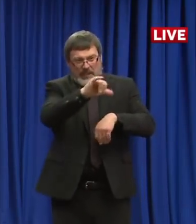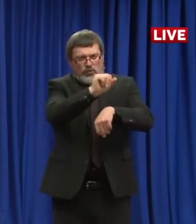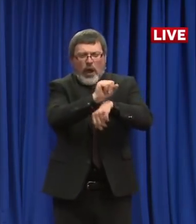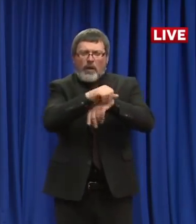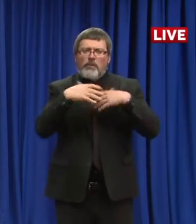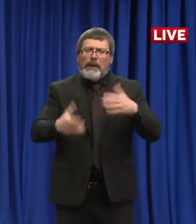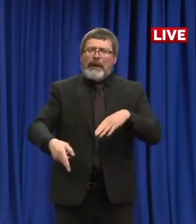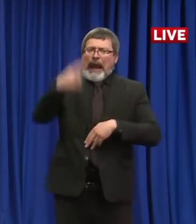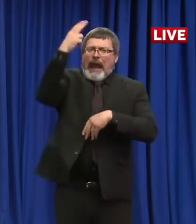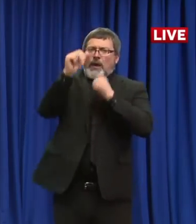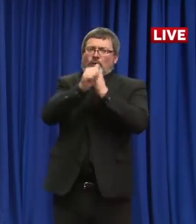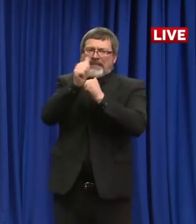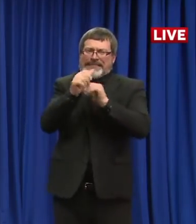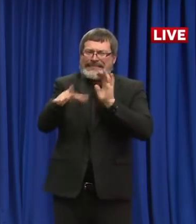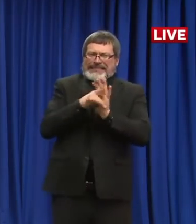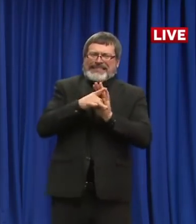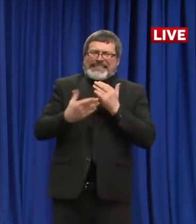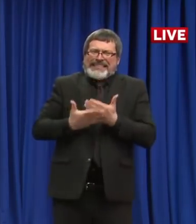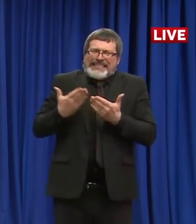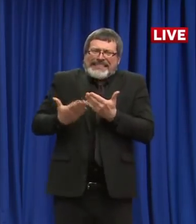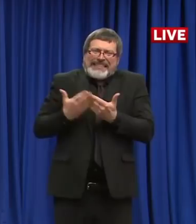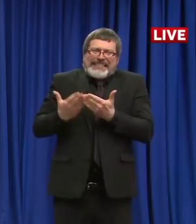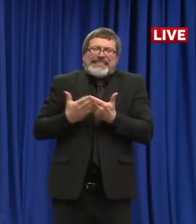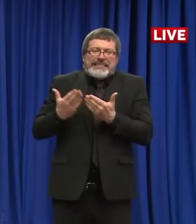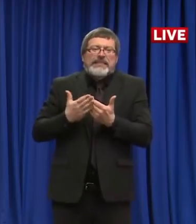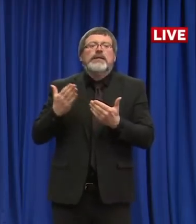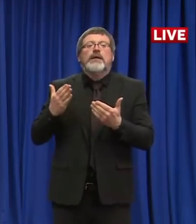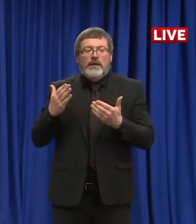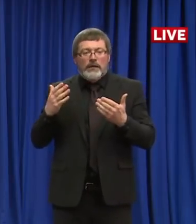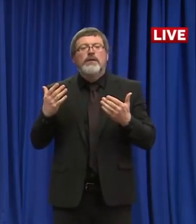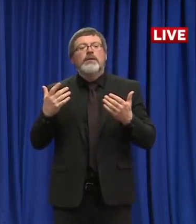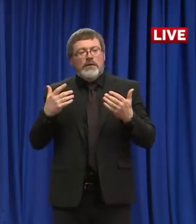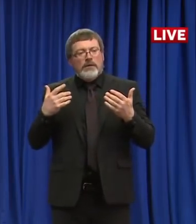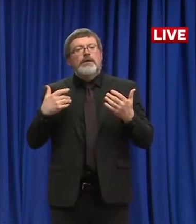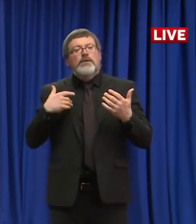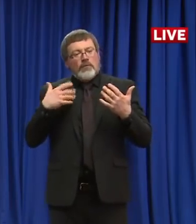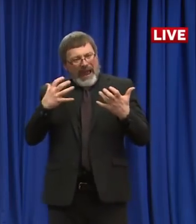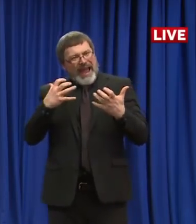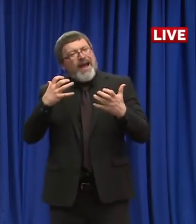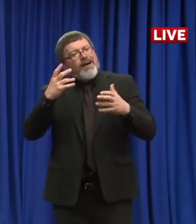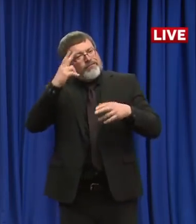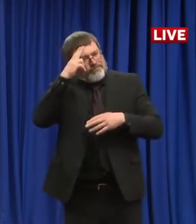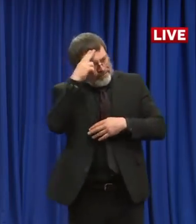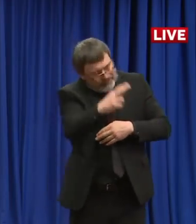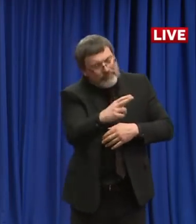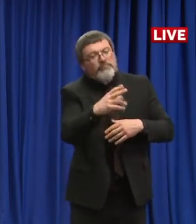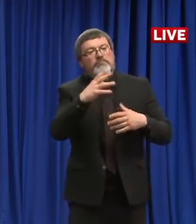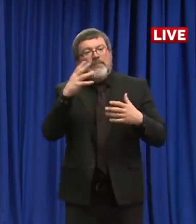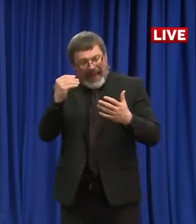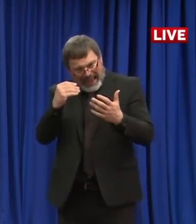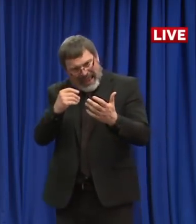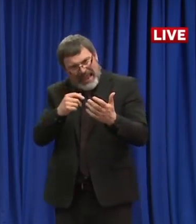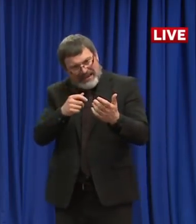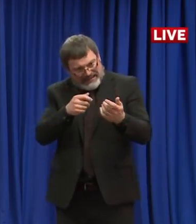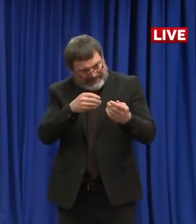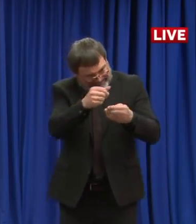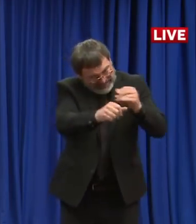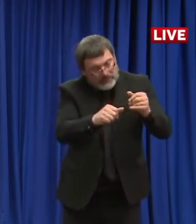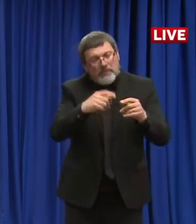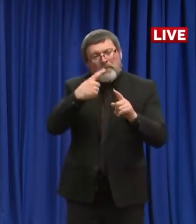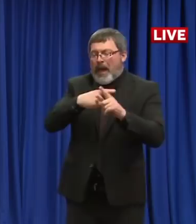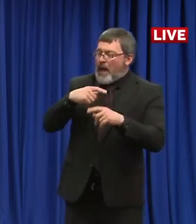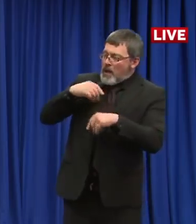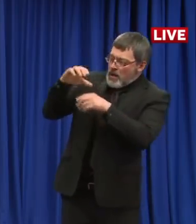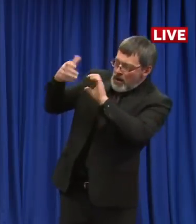put into place to kind of mirror what we need to do to get through the time period of the crisis. What we're going to do is sign the